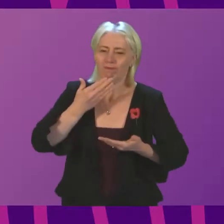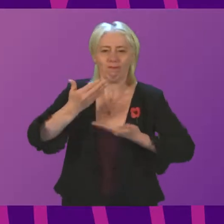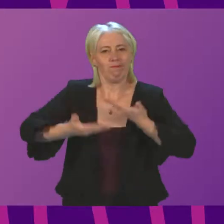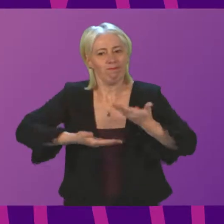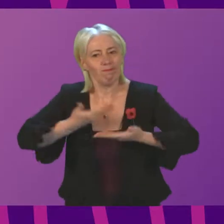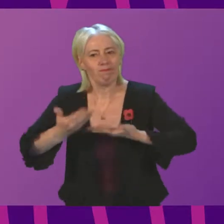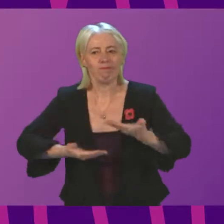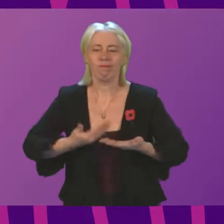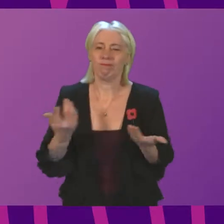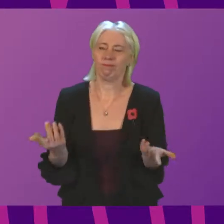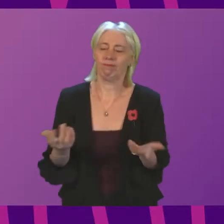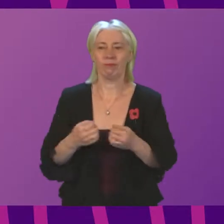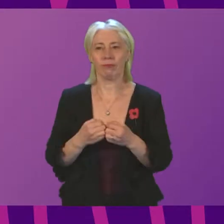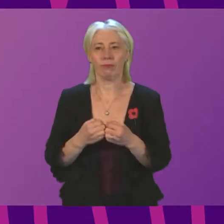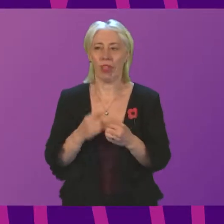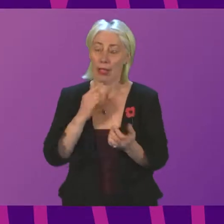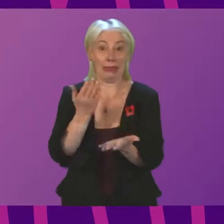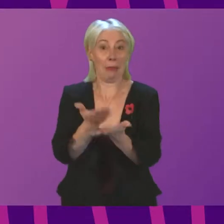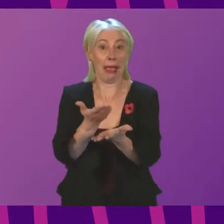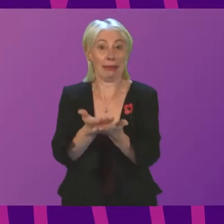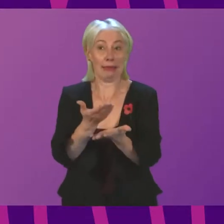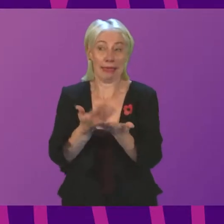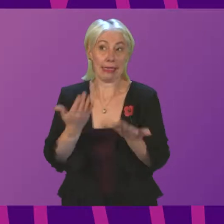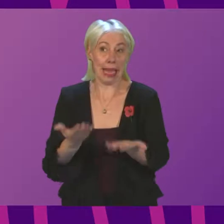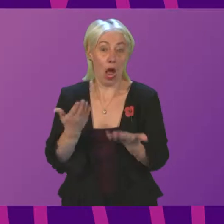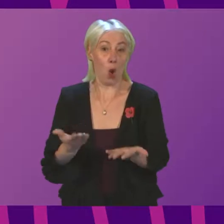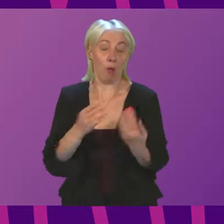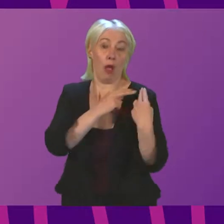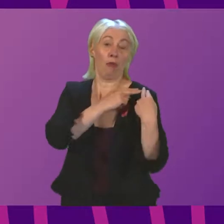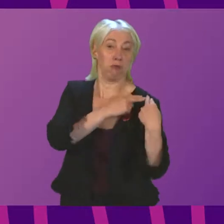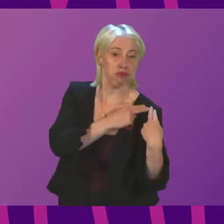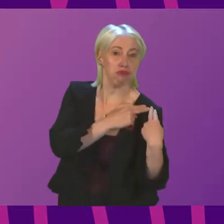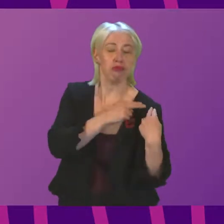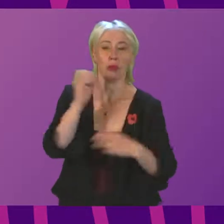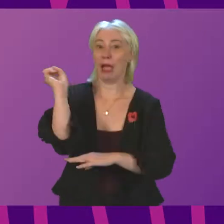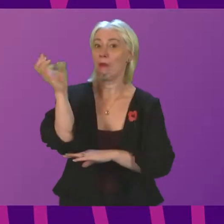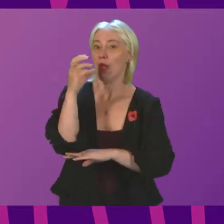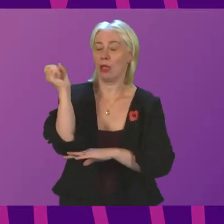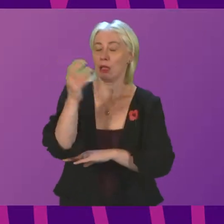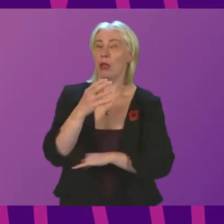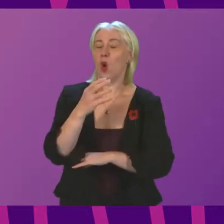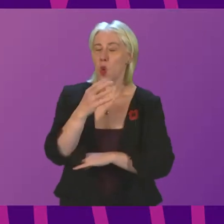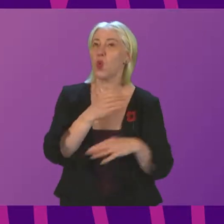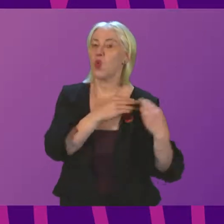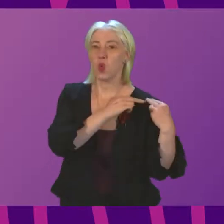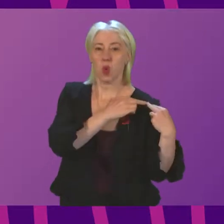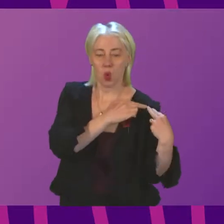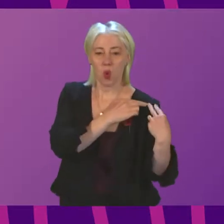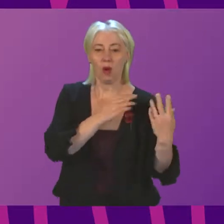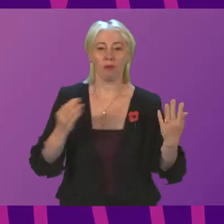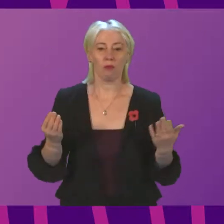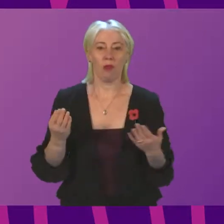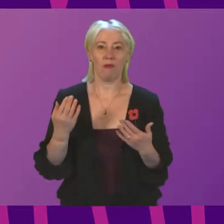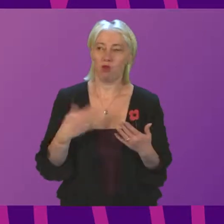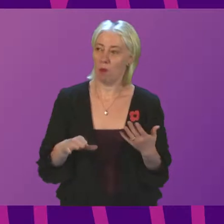is from the level of demand that has been placed on the Scottish Ambulance Service as a consequence of the